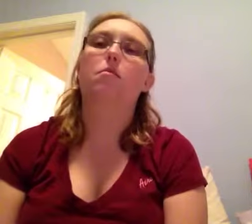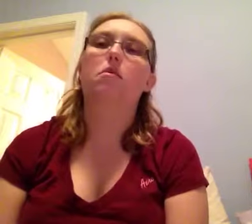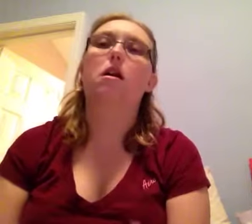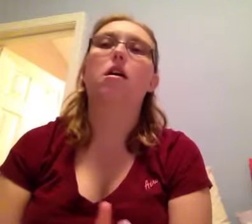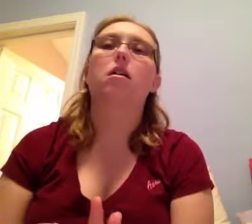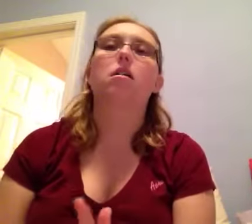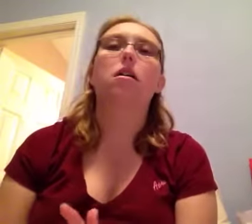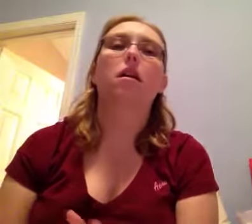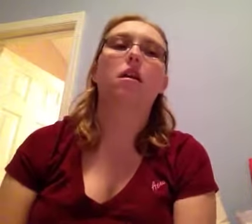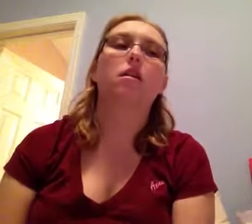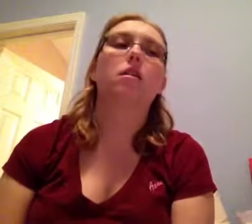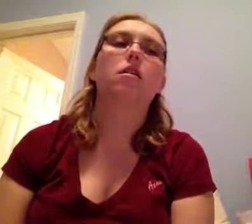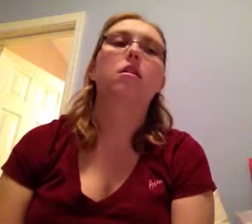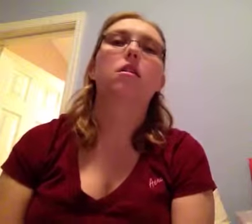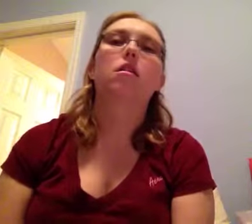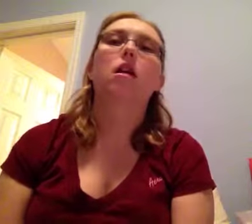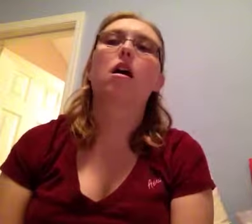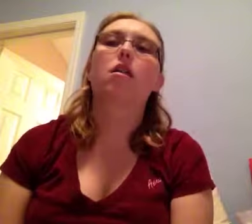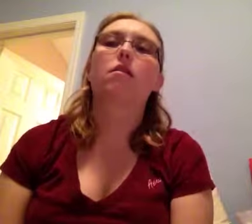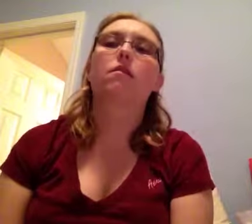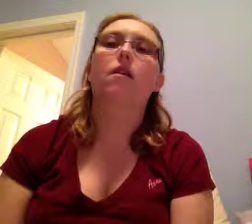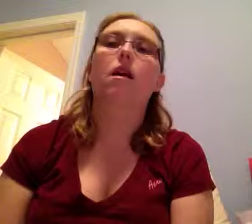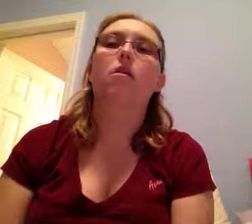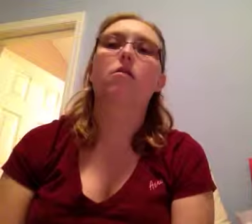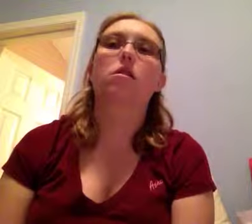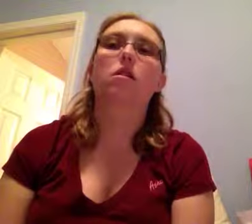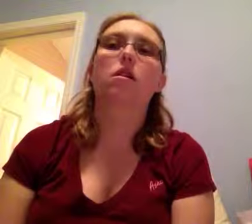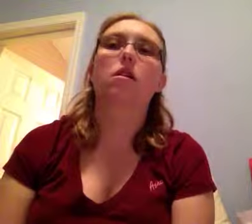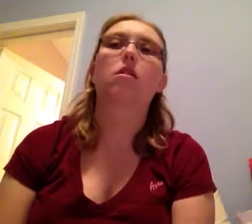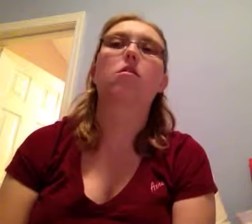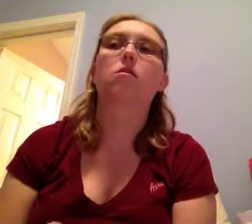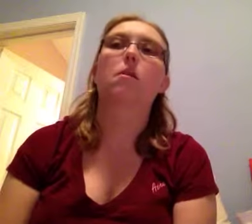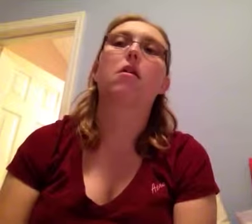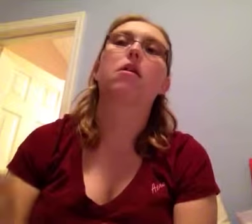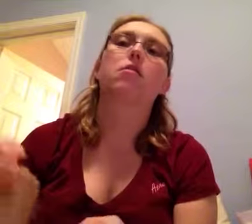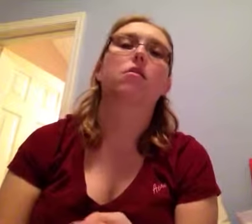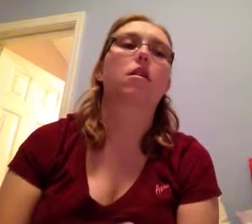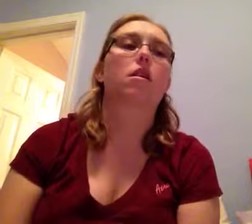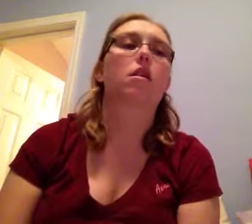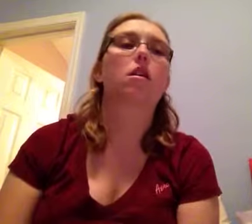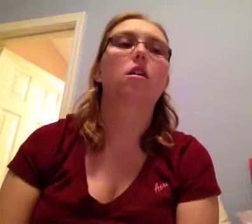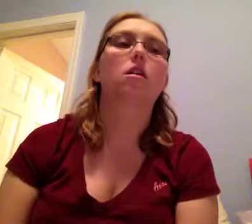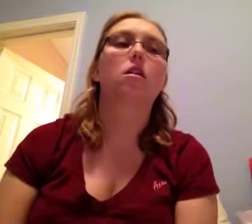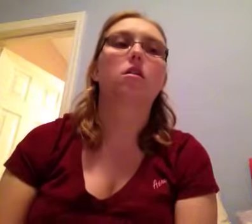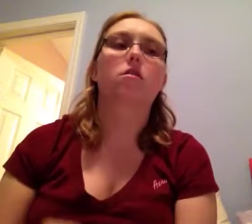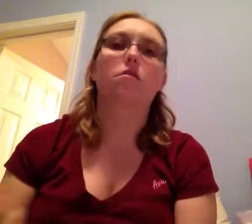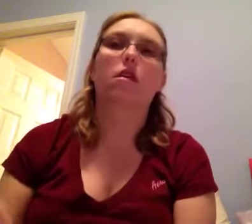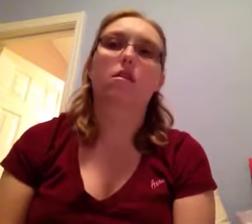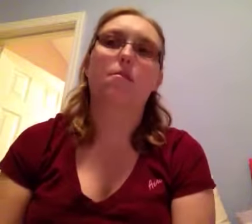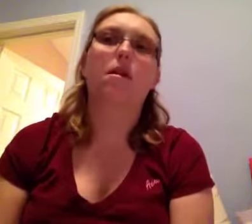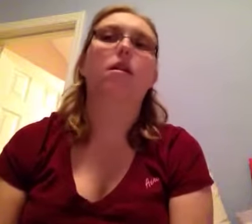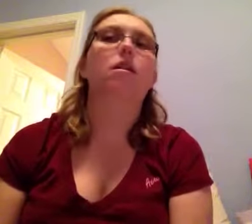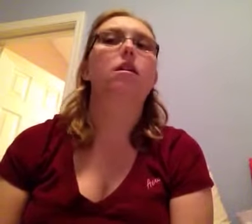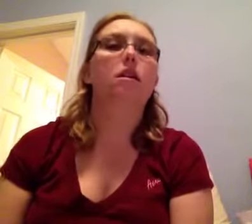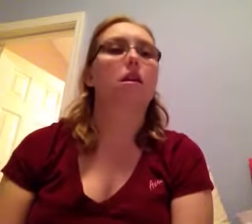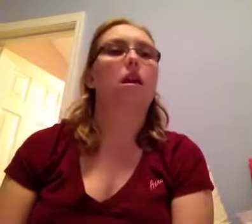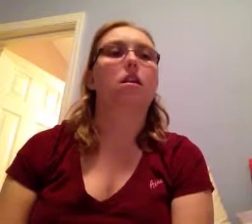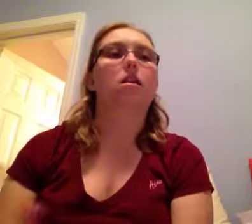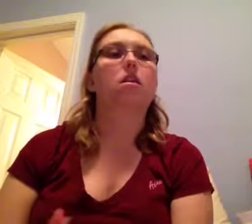the plot and kind of how she goes about and tries to get to Bill in the end and